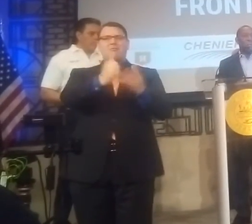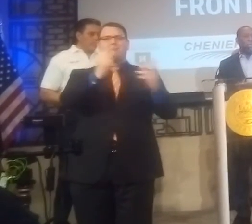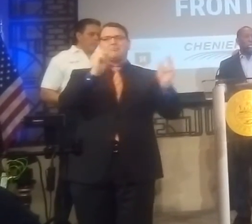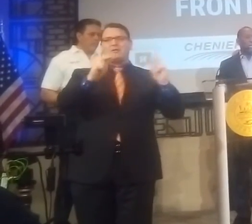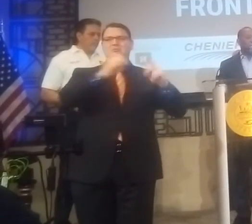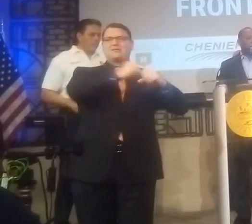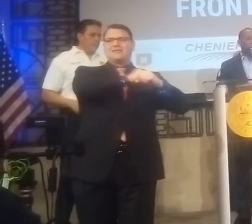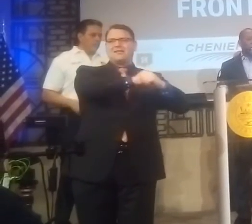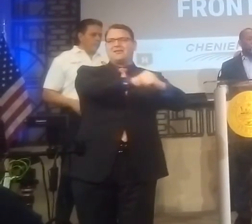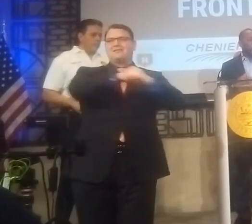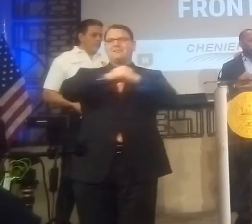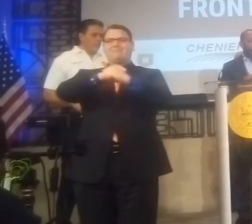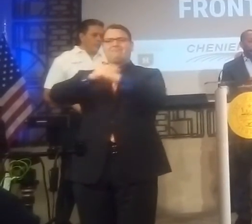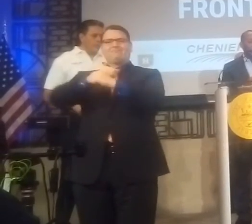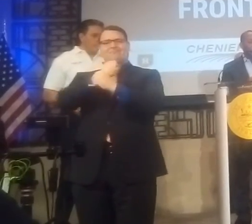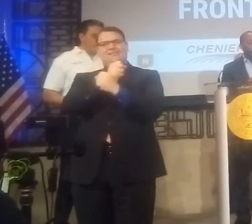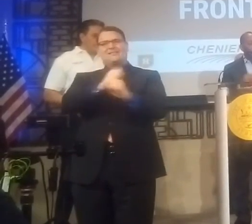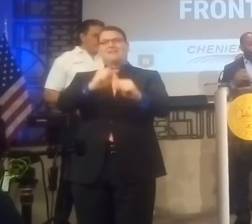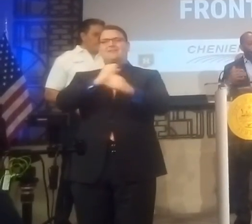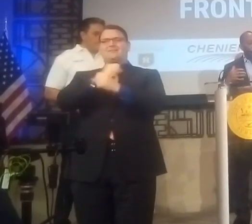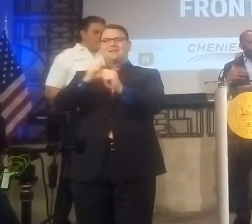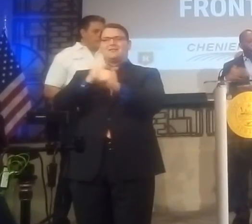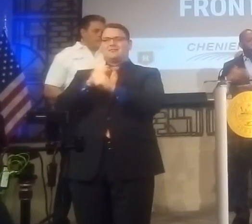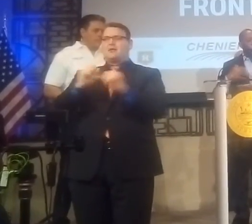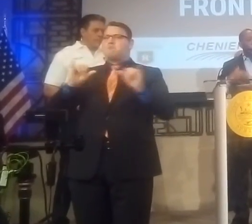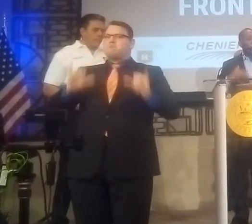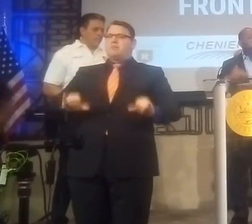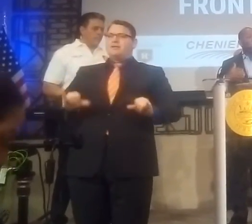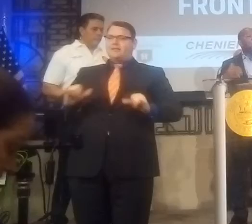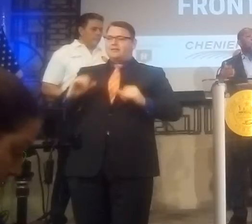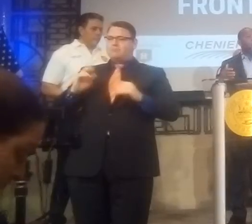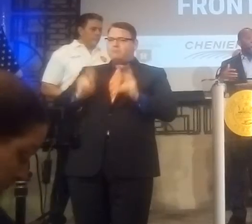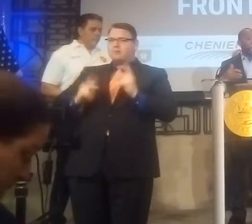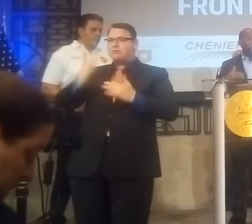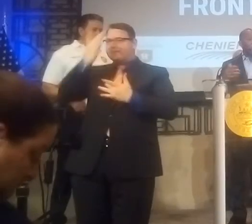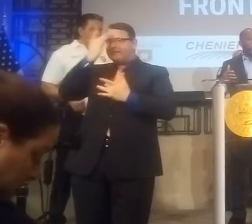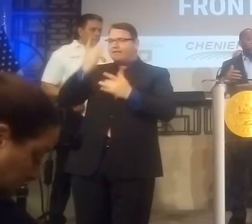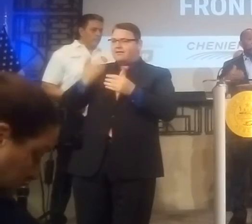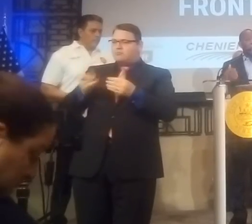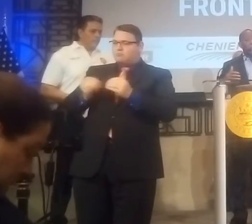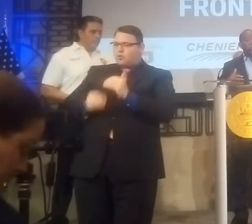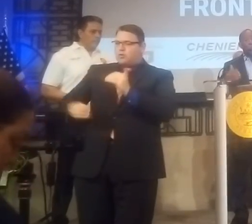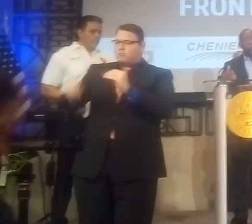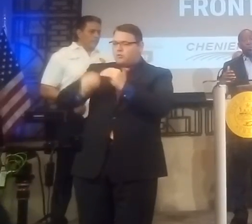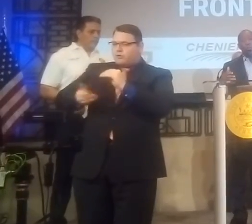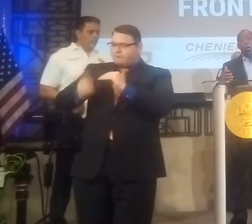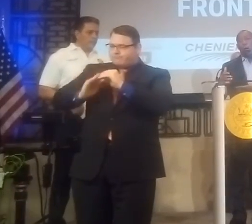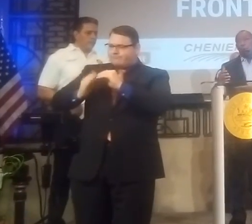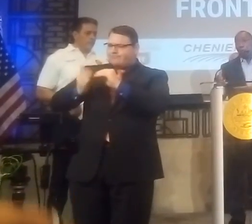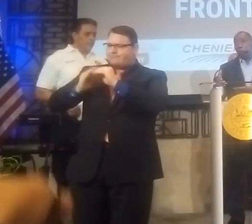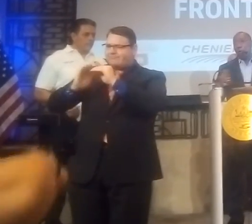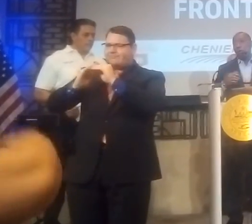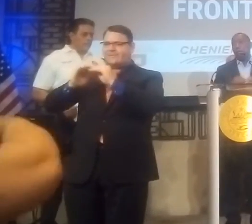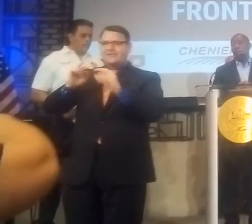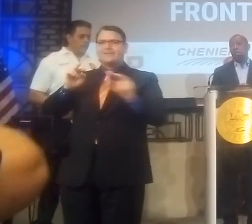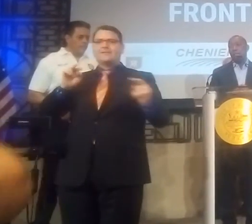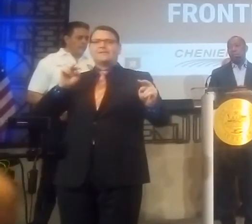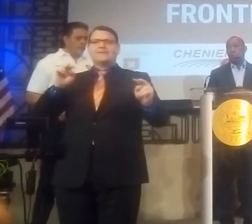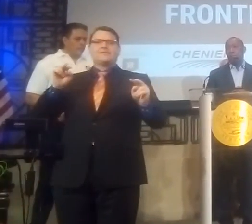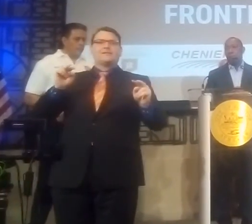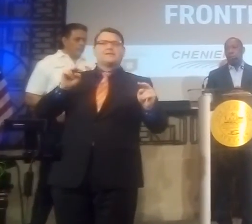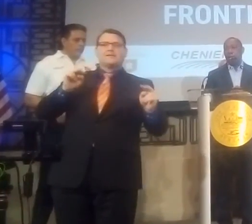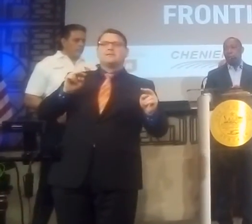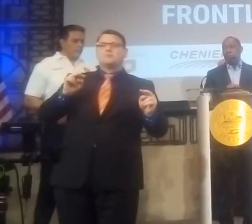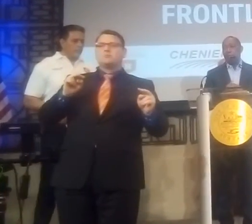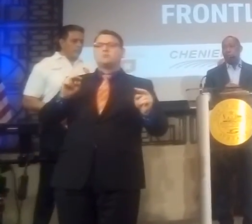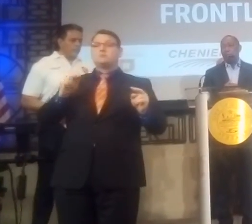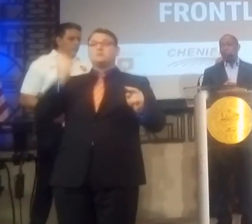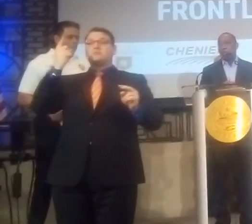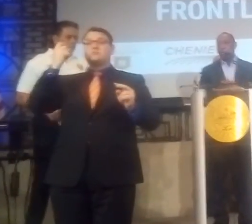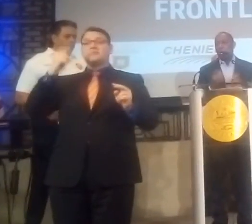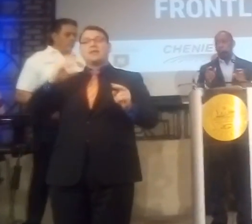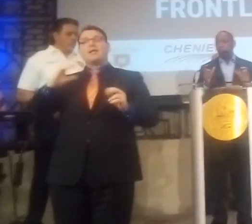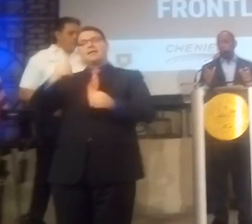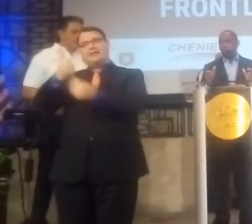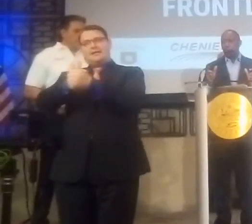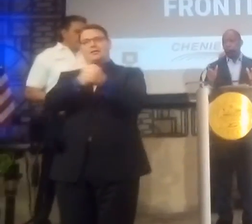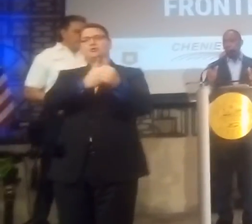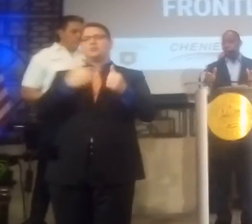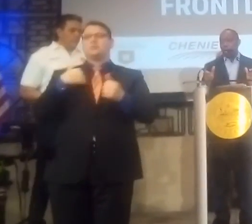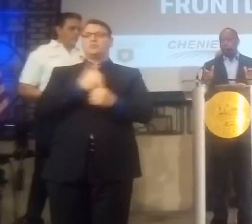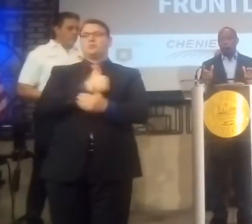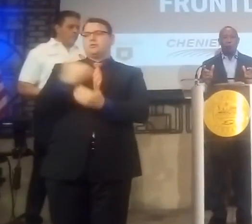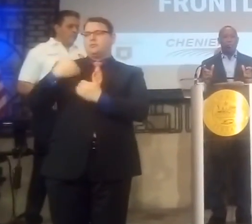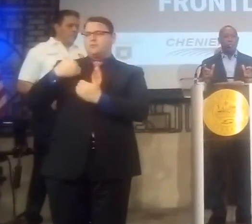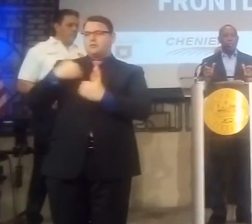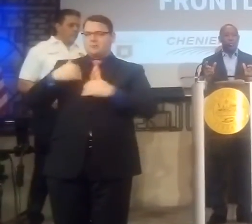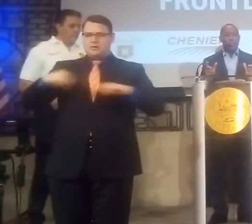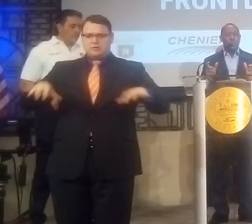So let me just say I just believe we if we do our part this is we do our part that God will